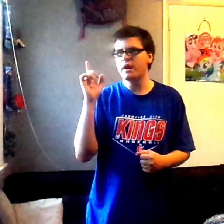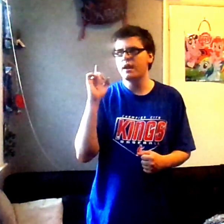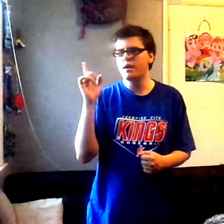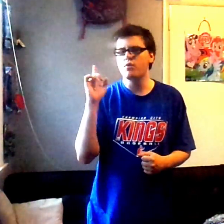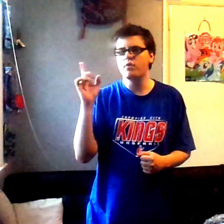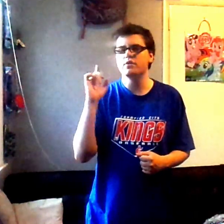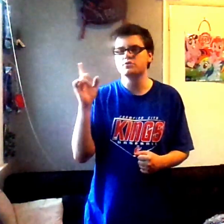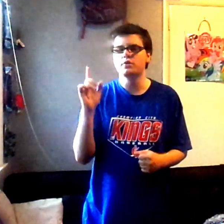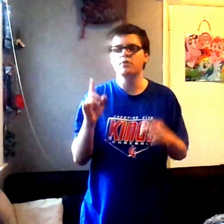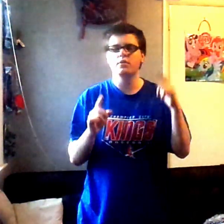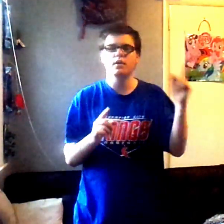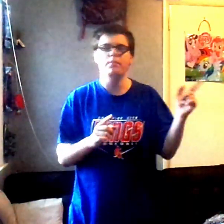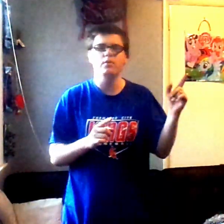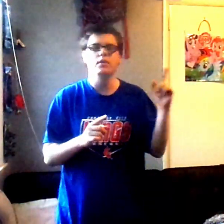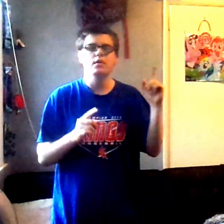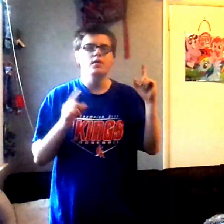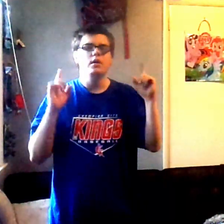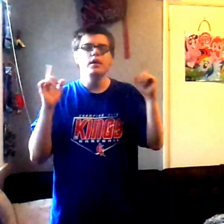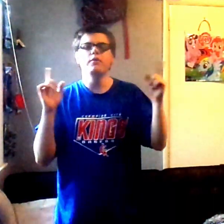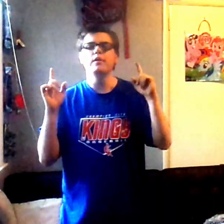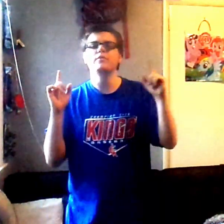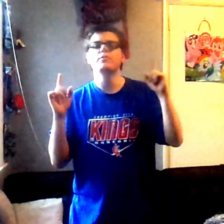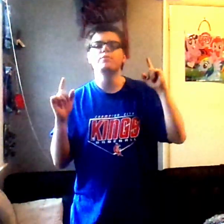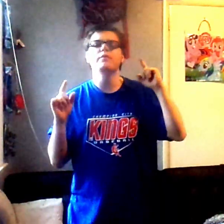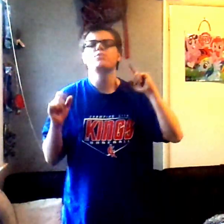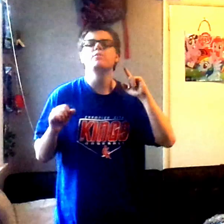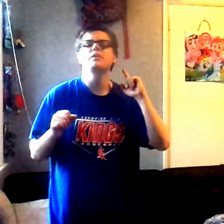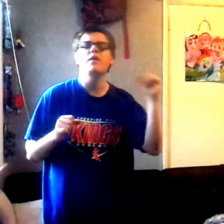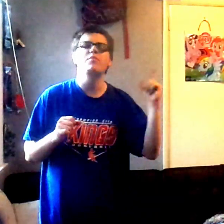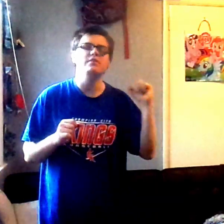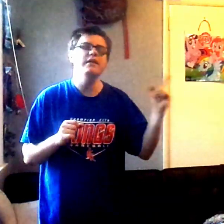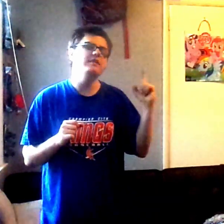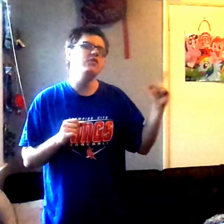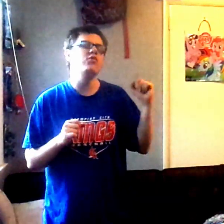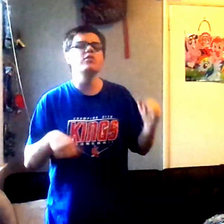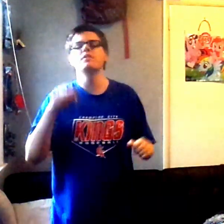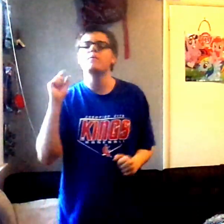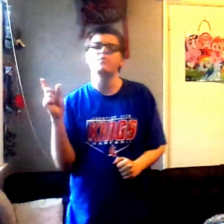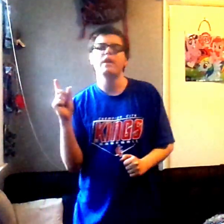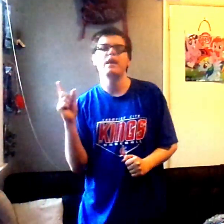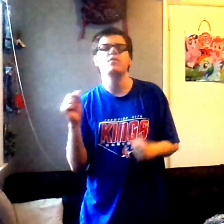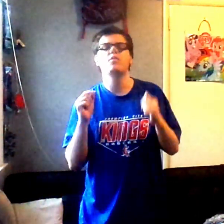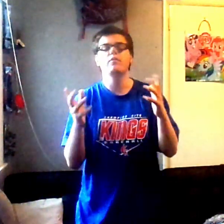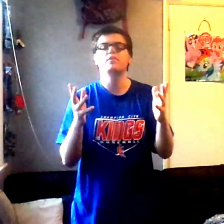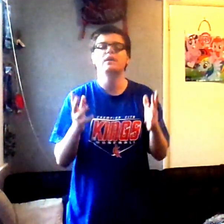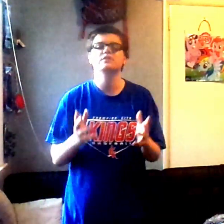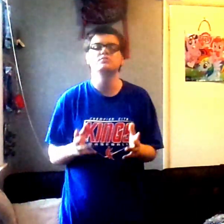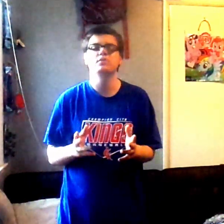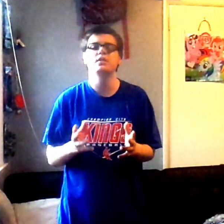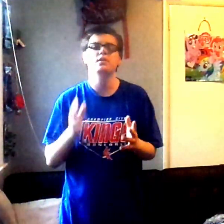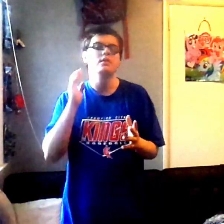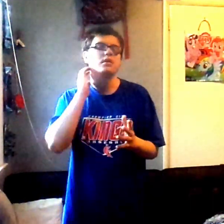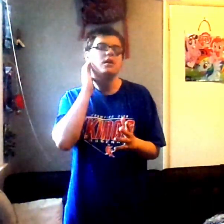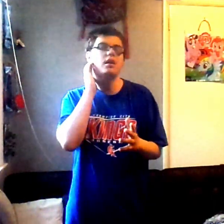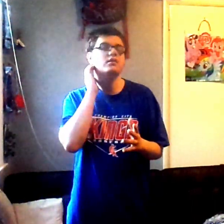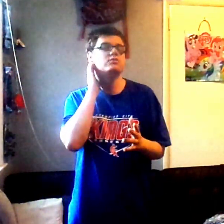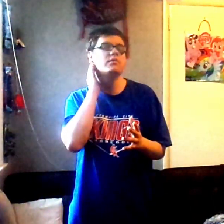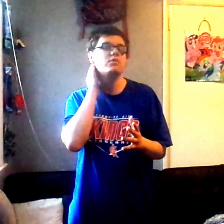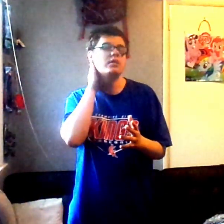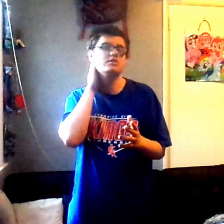-hand corner of the screen or the upper, even between the upper left-hand corner or the upper right-hand corner of your guys' screen. Just for everyone to